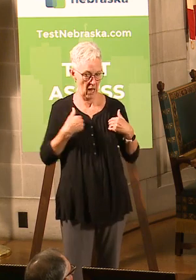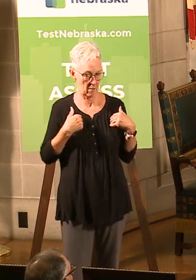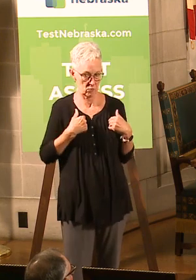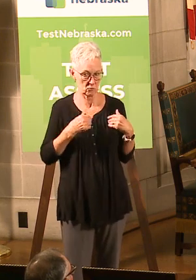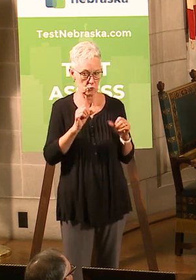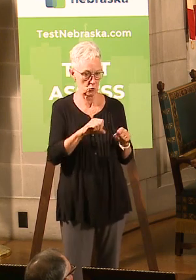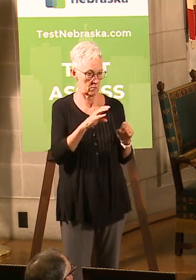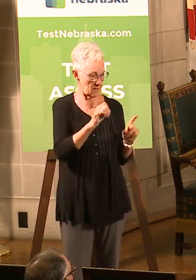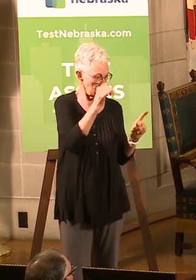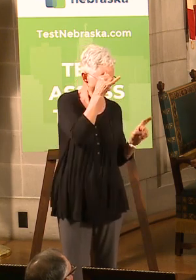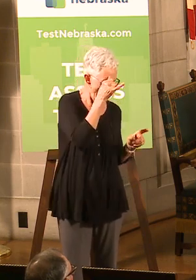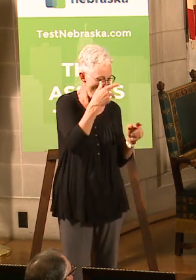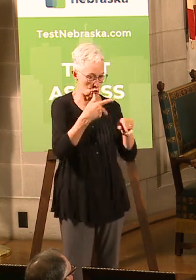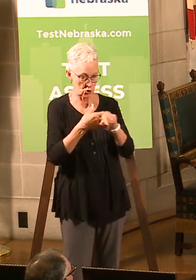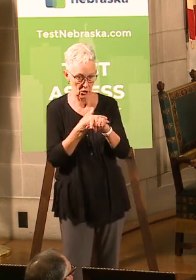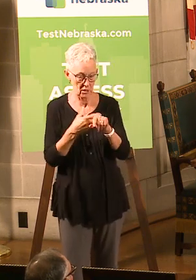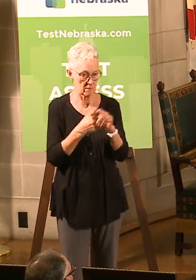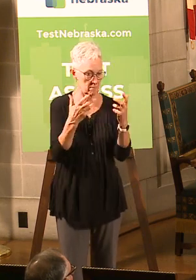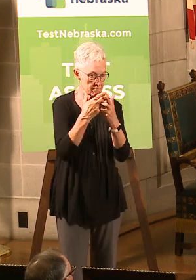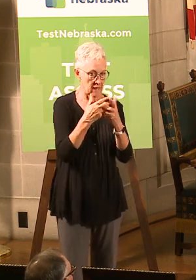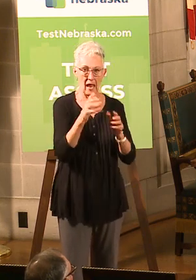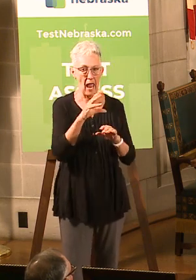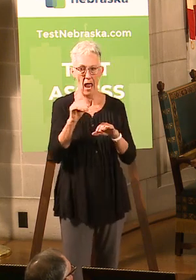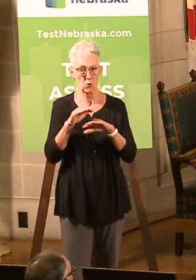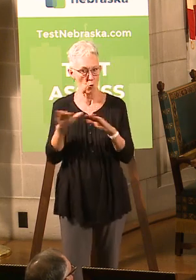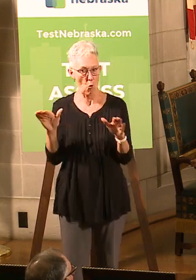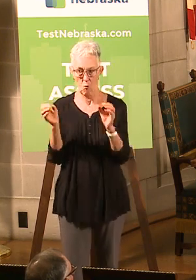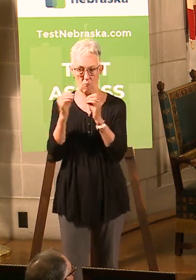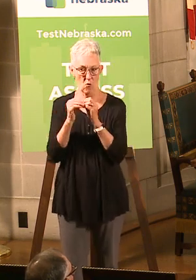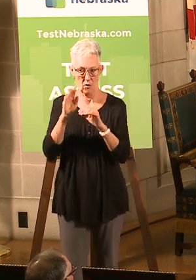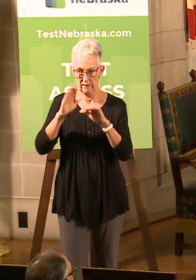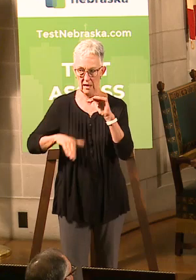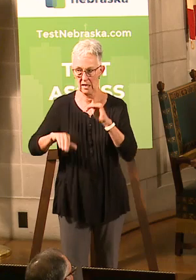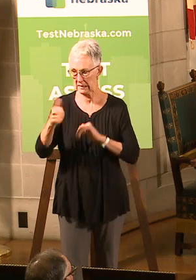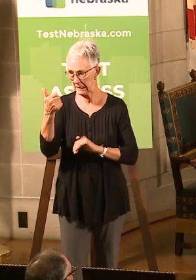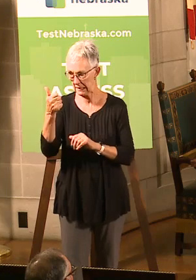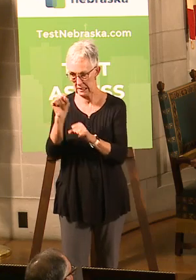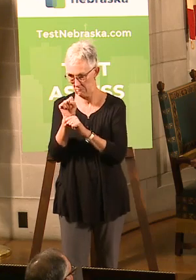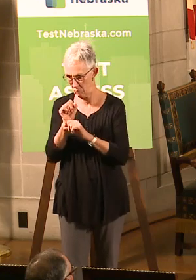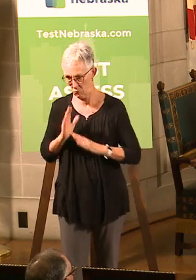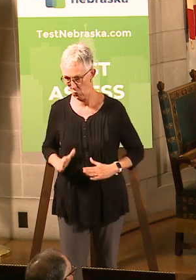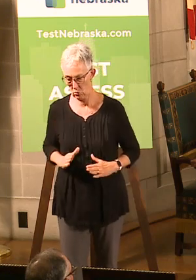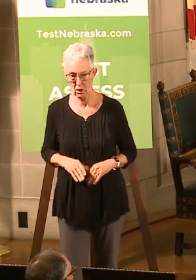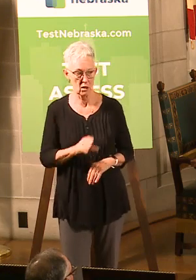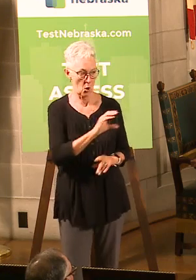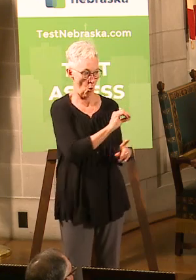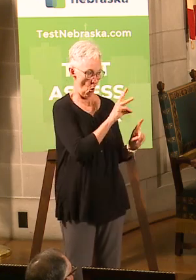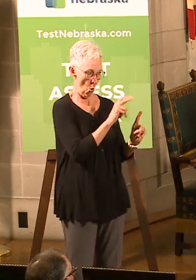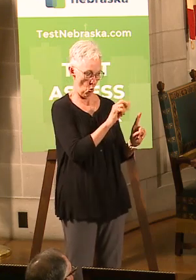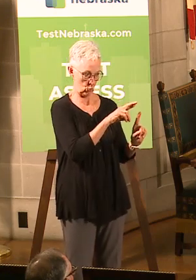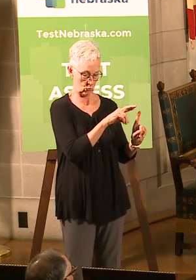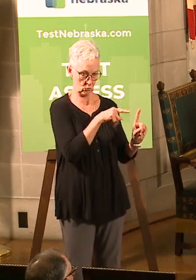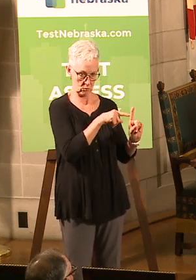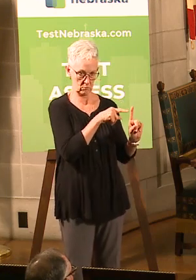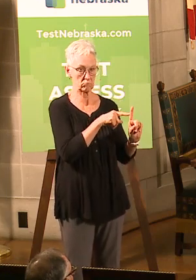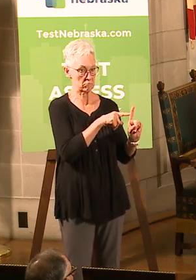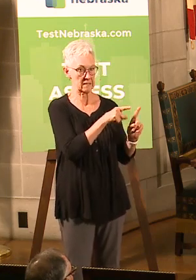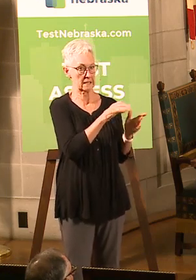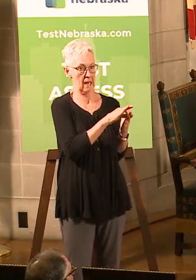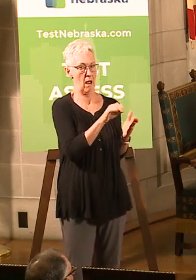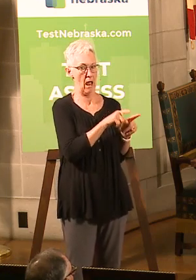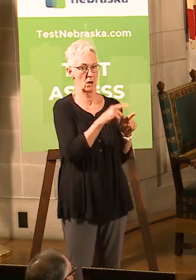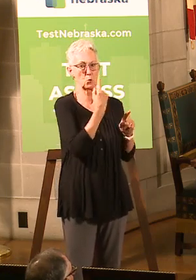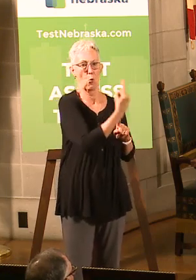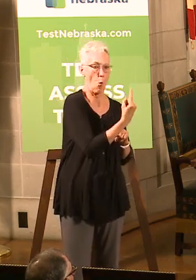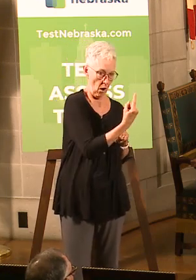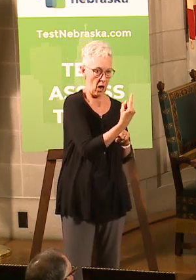And then, as mentioned, no more than 10 employees. I will mention the employees, the owner-operator does count as an employee. So a